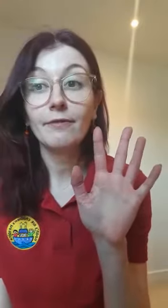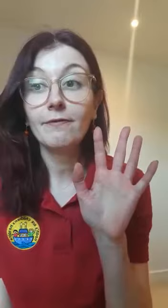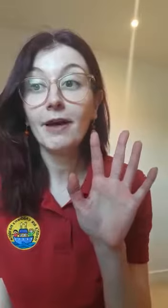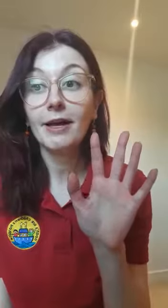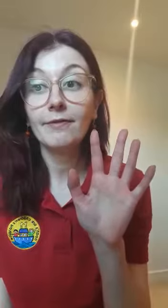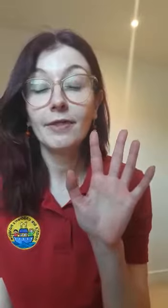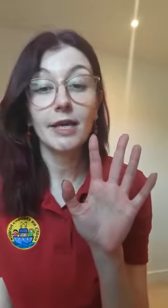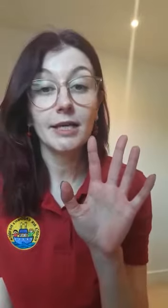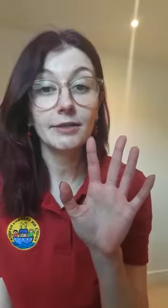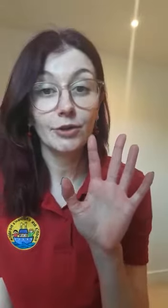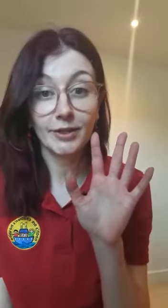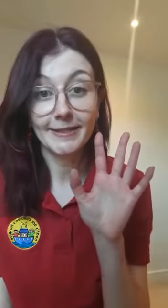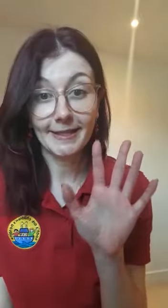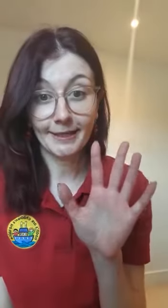five things you can see.